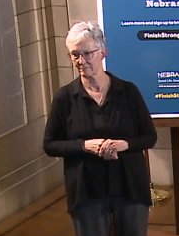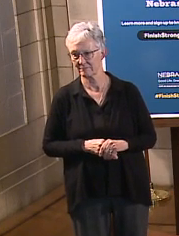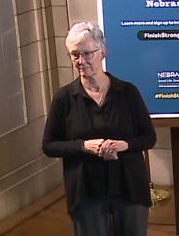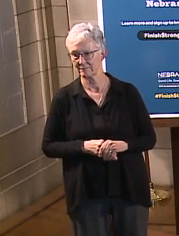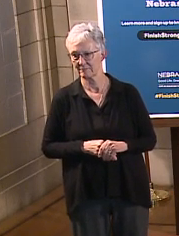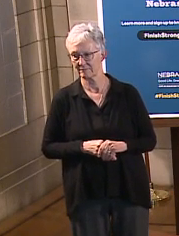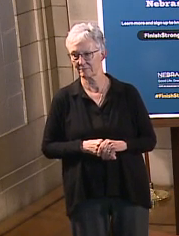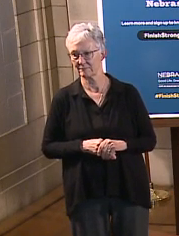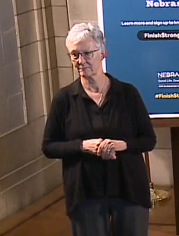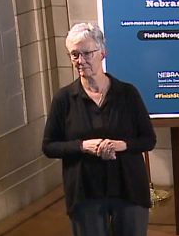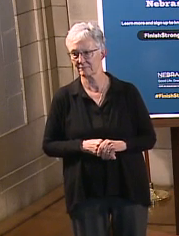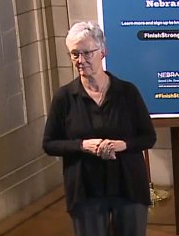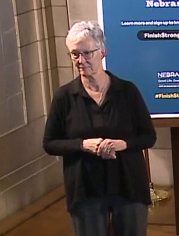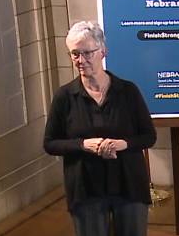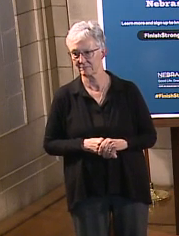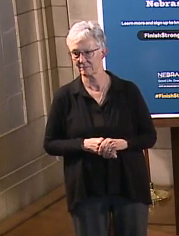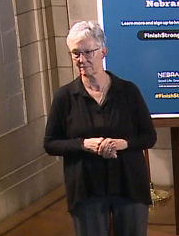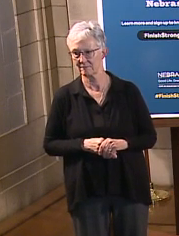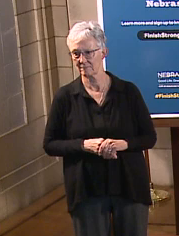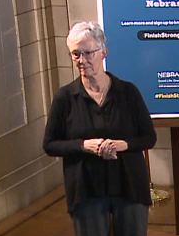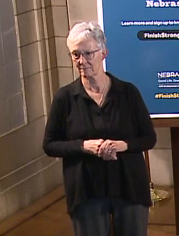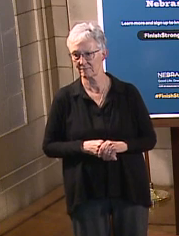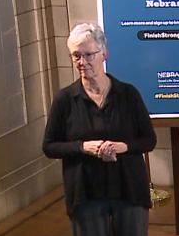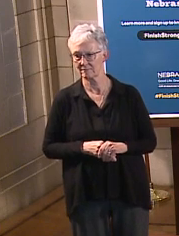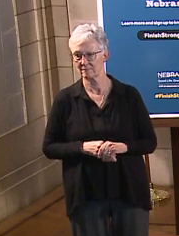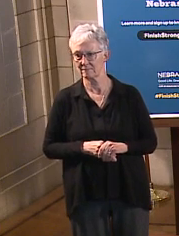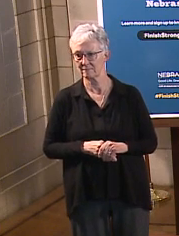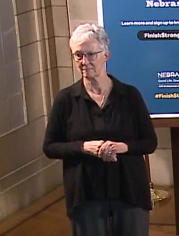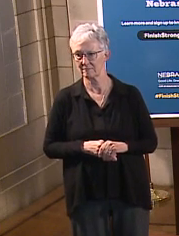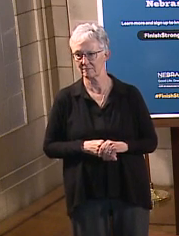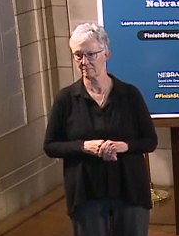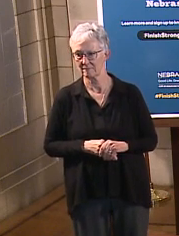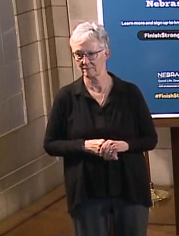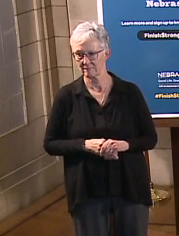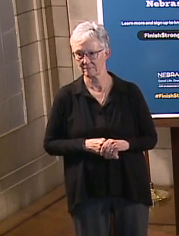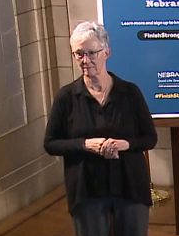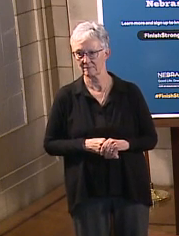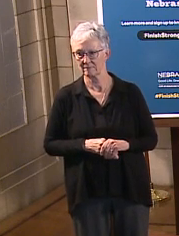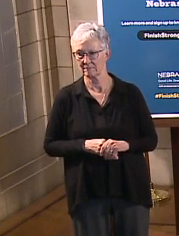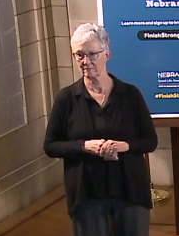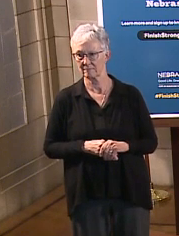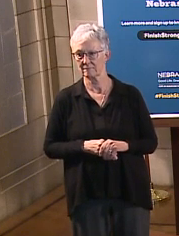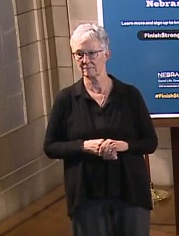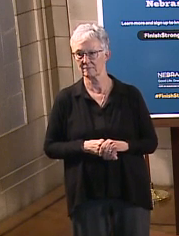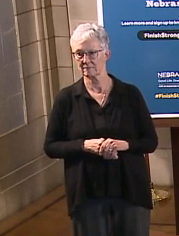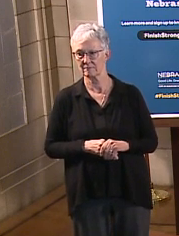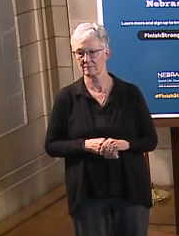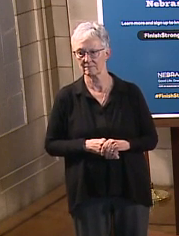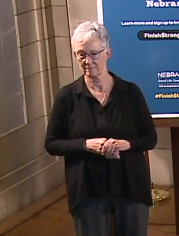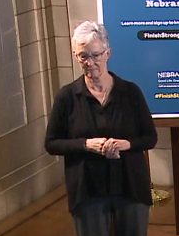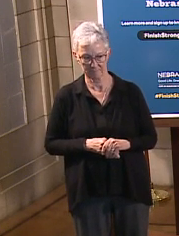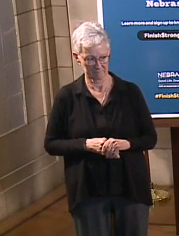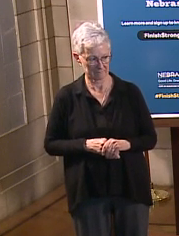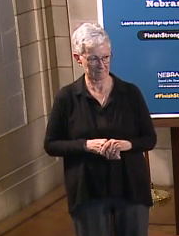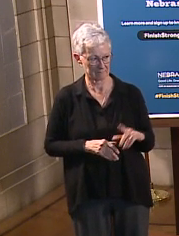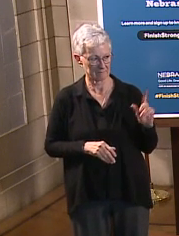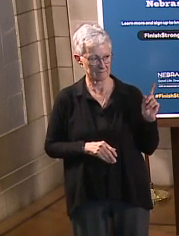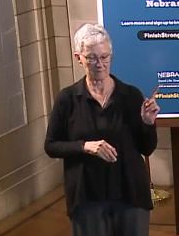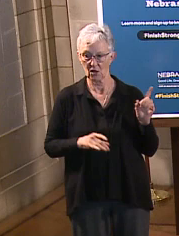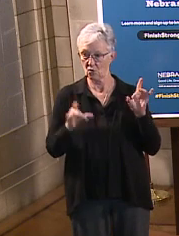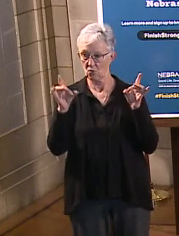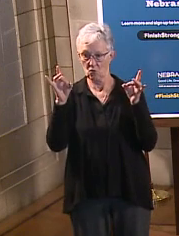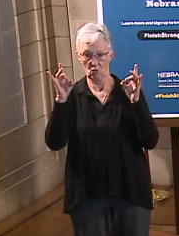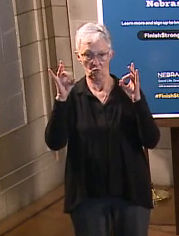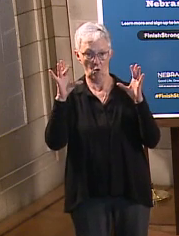ESPN, how they were originally not going to broadcast the first two rounds, and now they are. Do you just have any feelings on that? Well, with regard to the